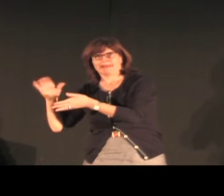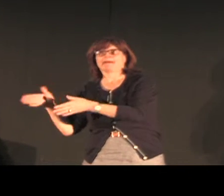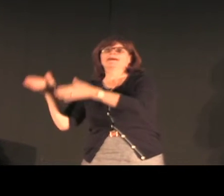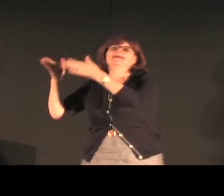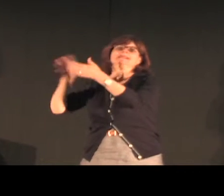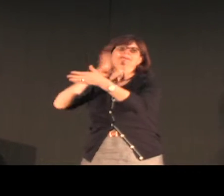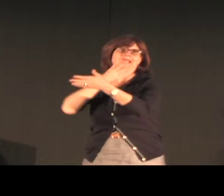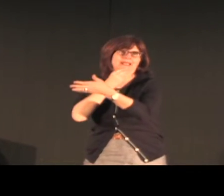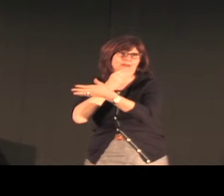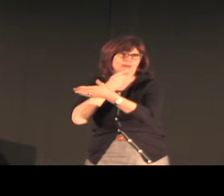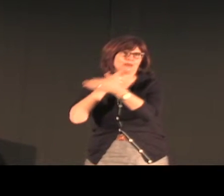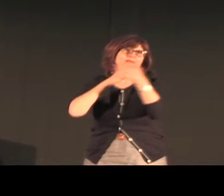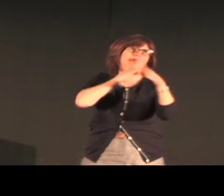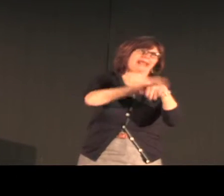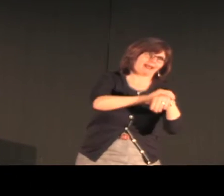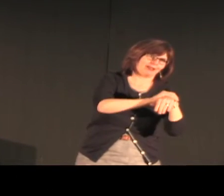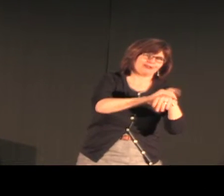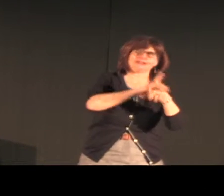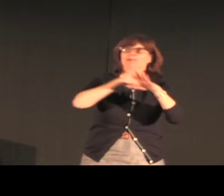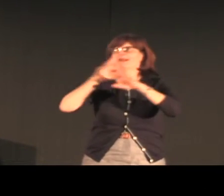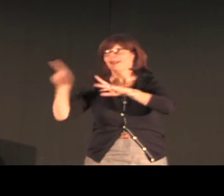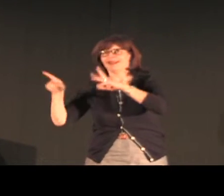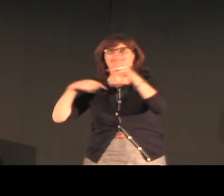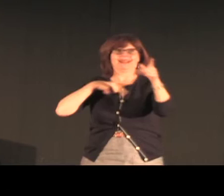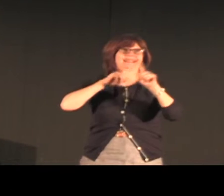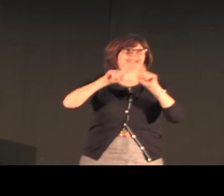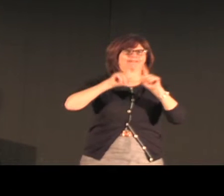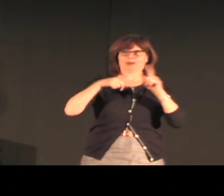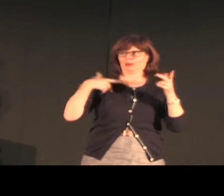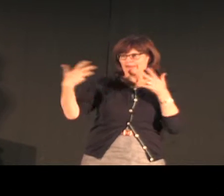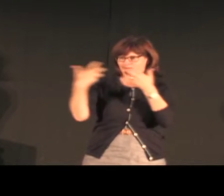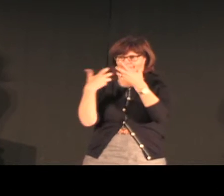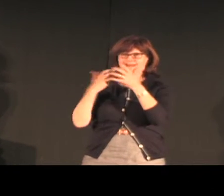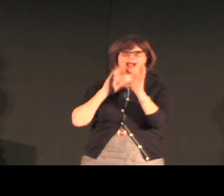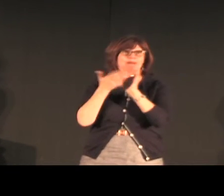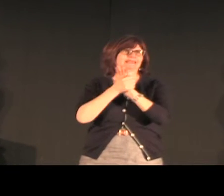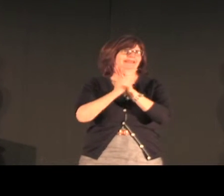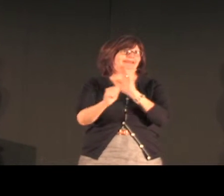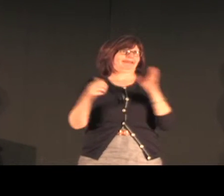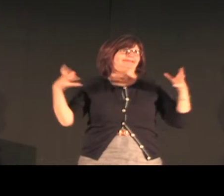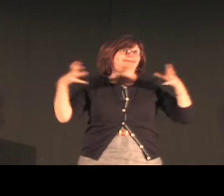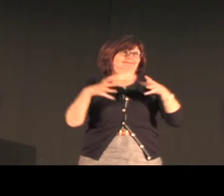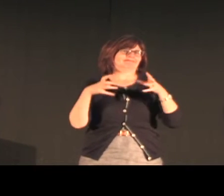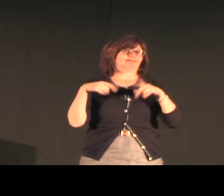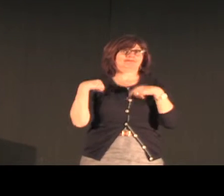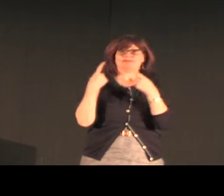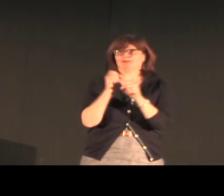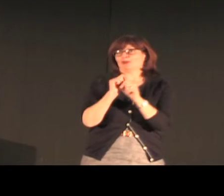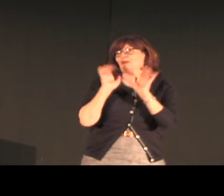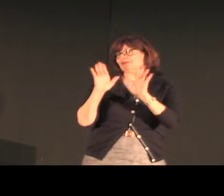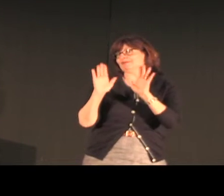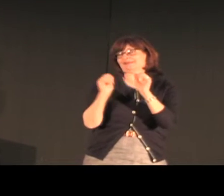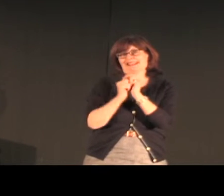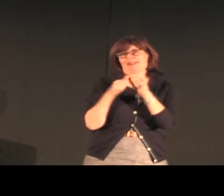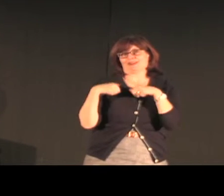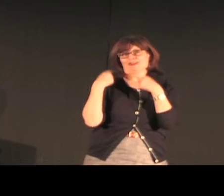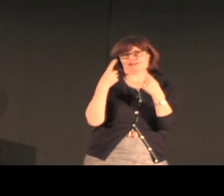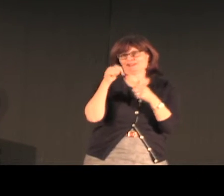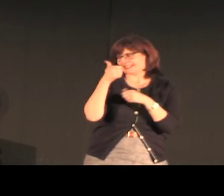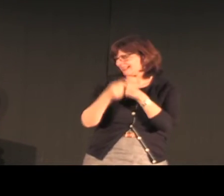We have another researcher who speaks Arabic. We represent many different skills that we bring together in our project. And it